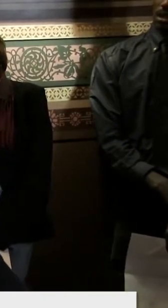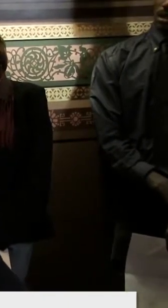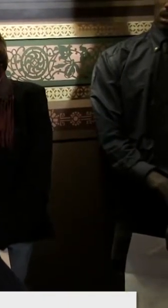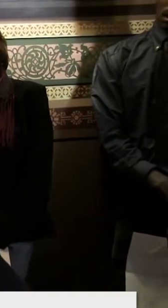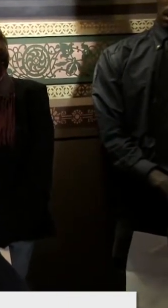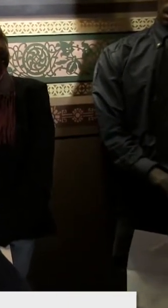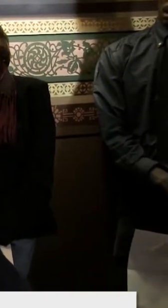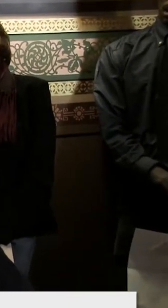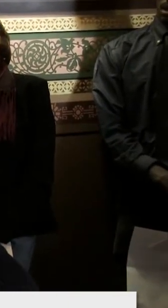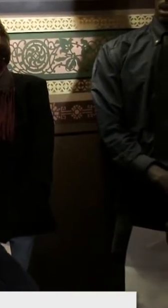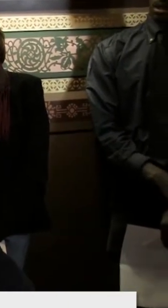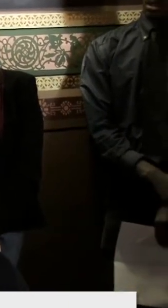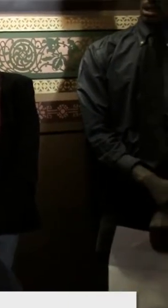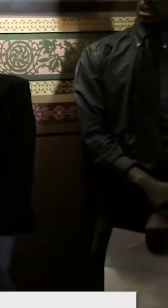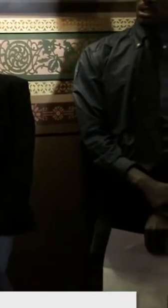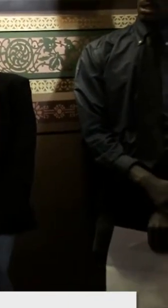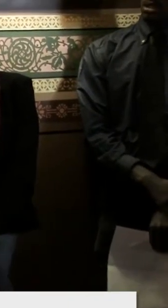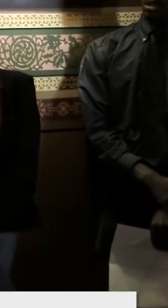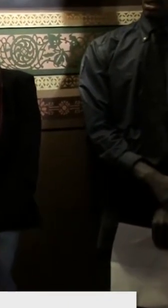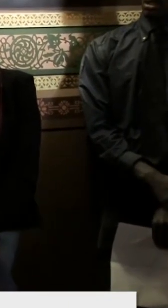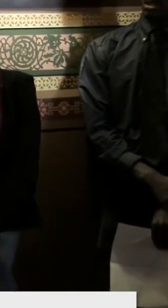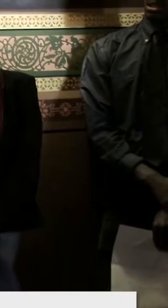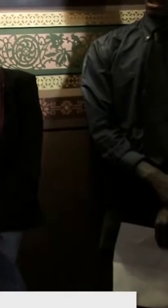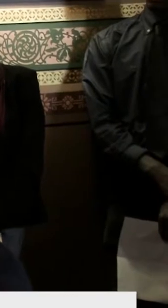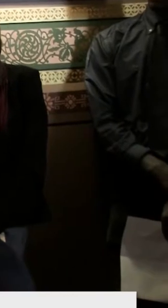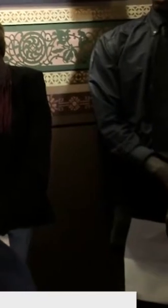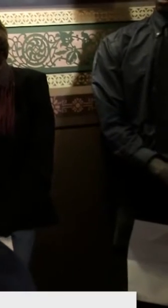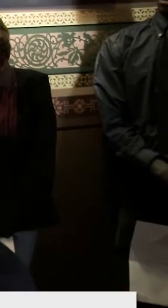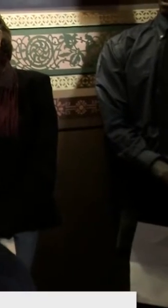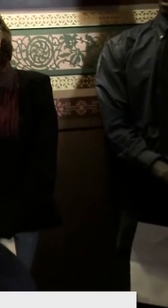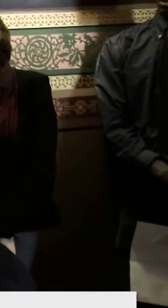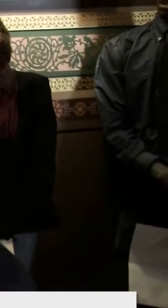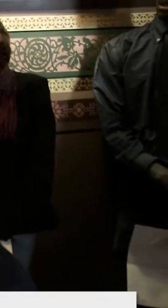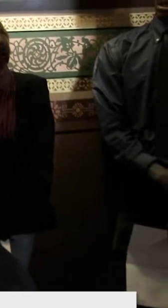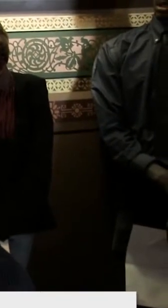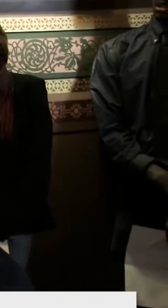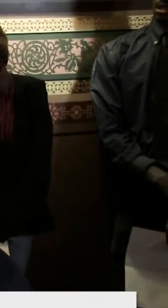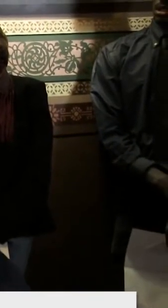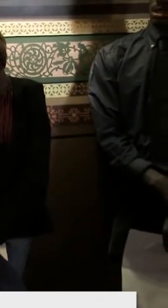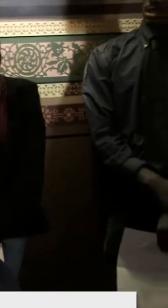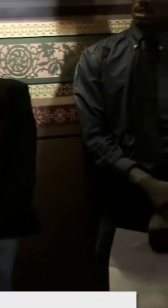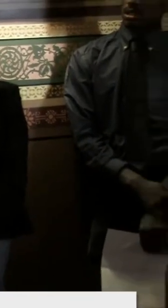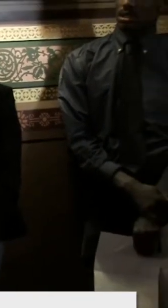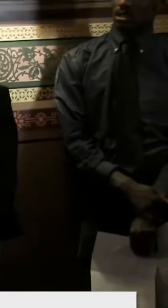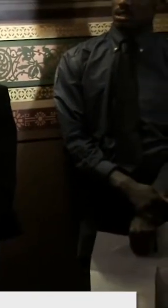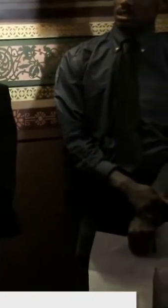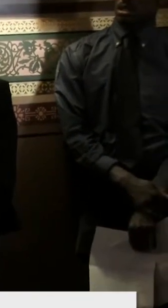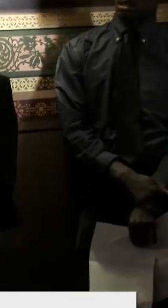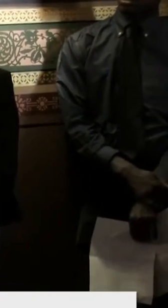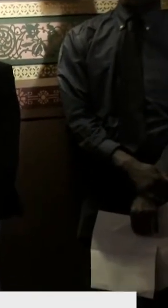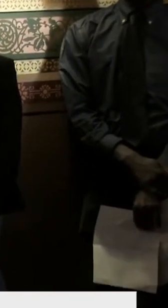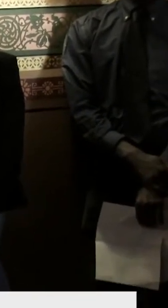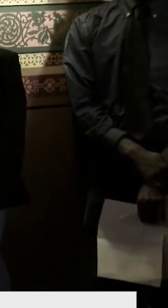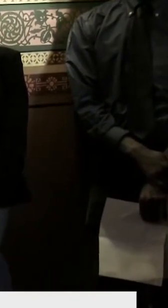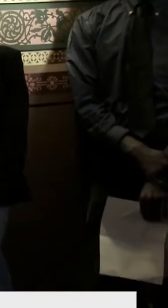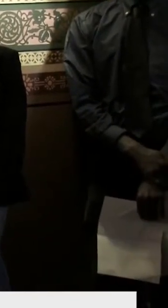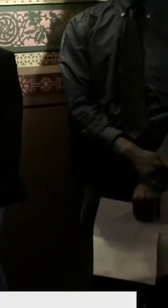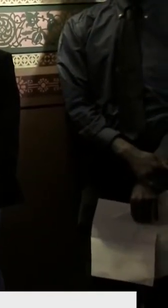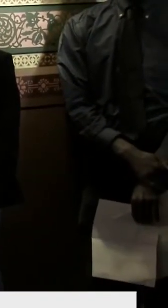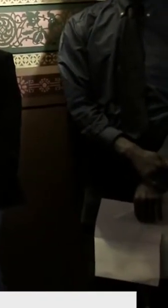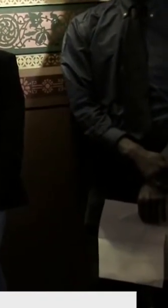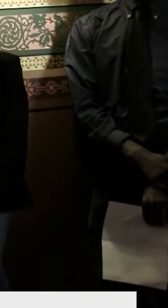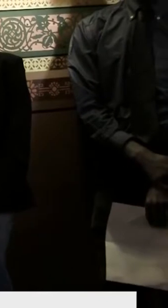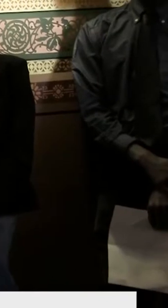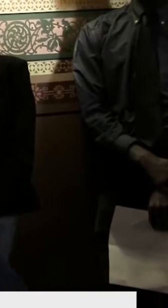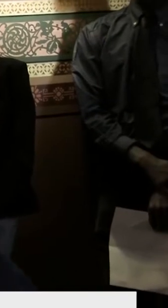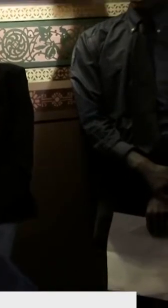discussed that have maybe a glimmer of positive to them, and a